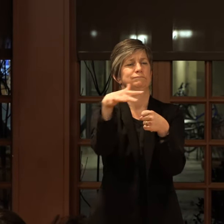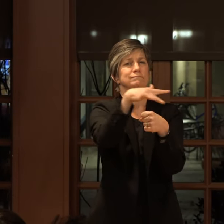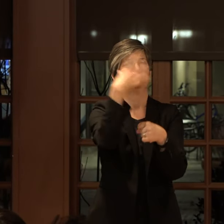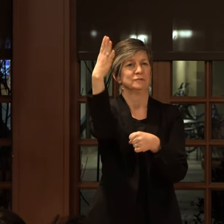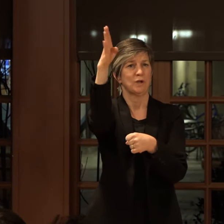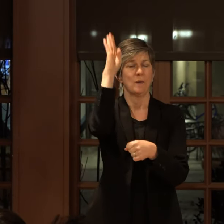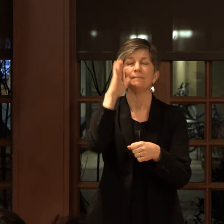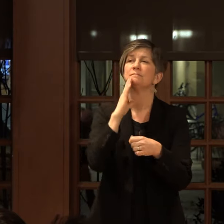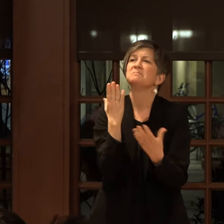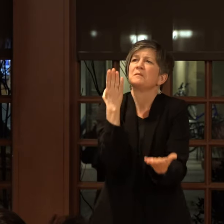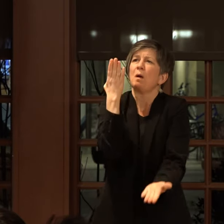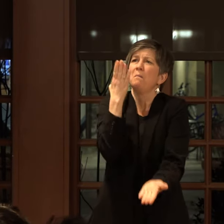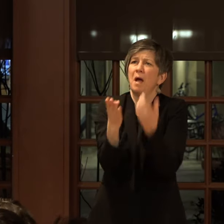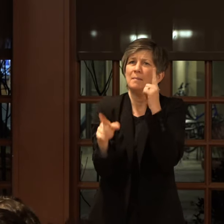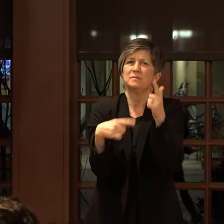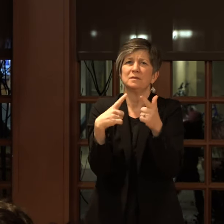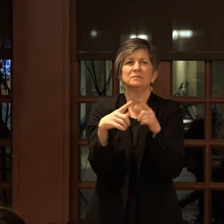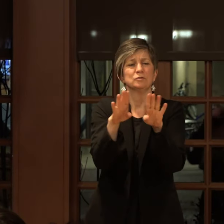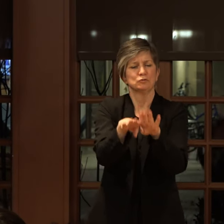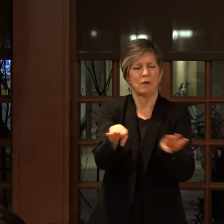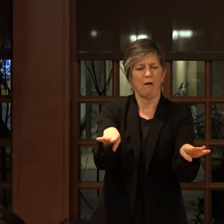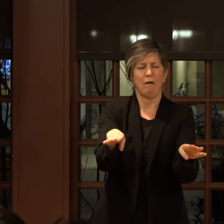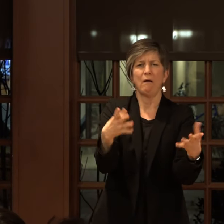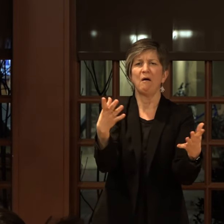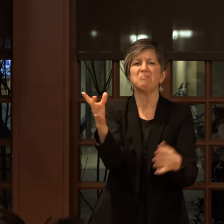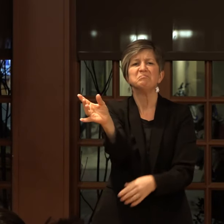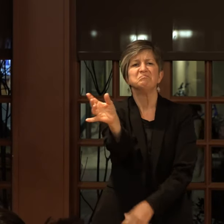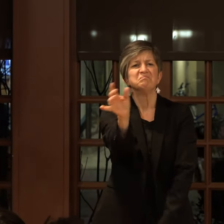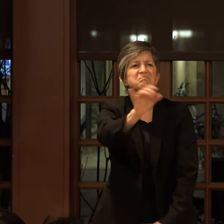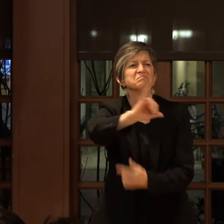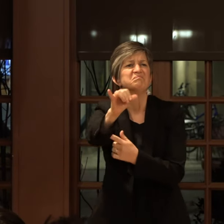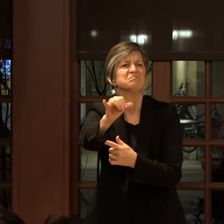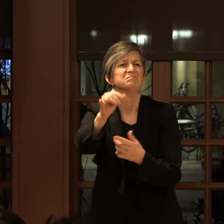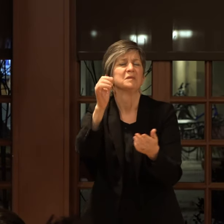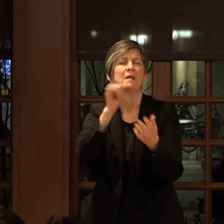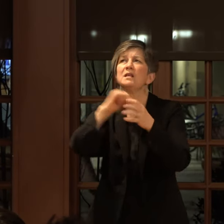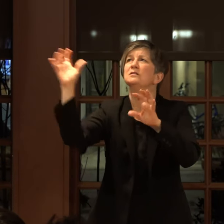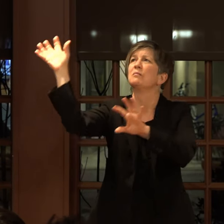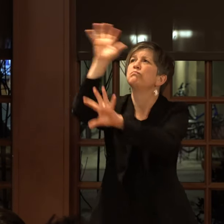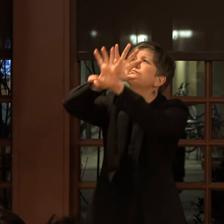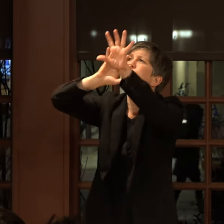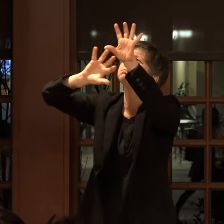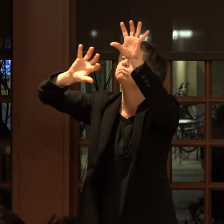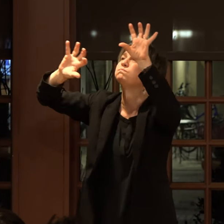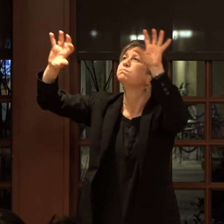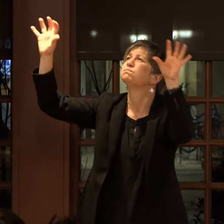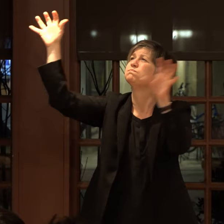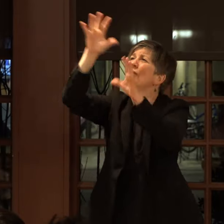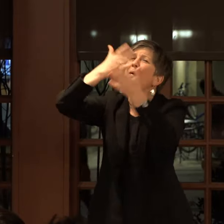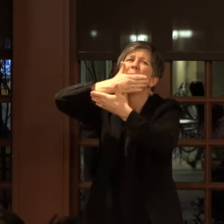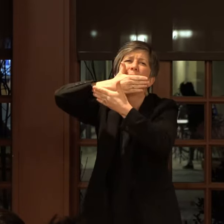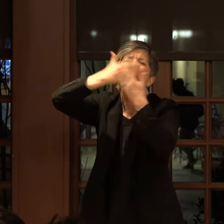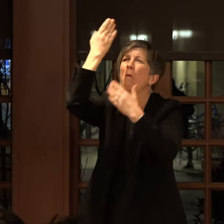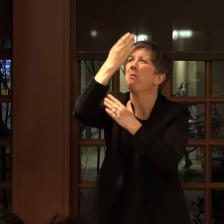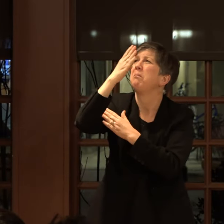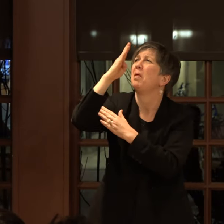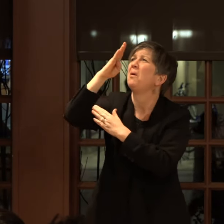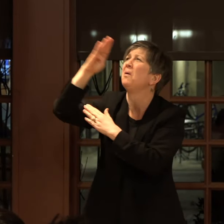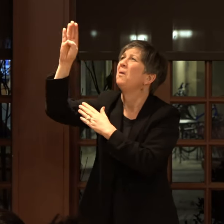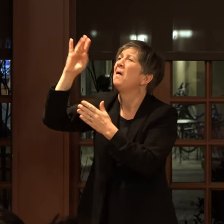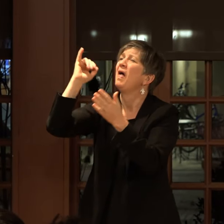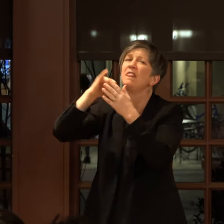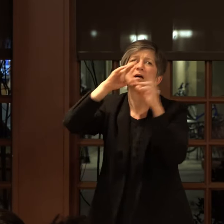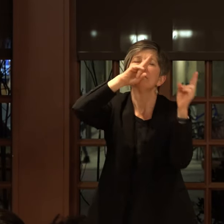Perhaps as a child, you too saw these stallion clouds and knew a sky with no blue was a sky too